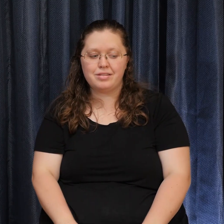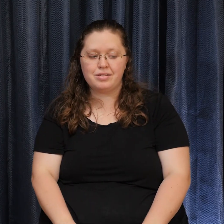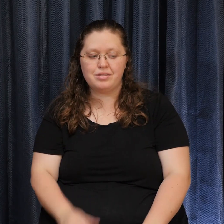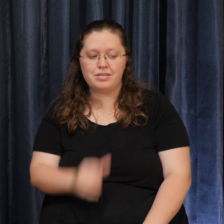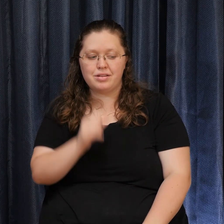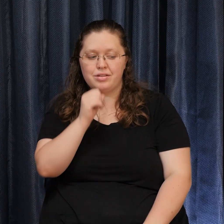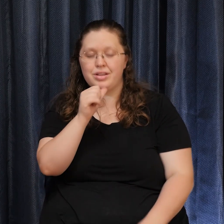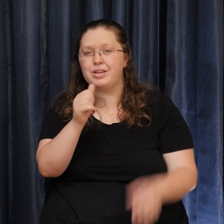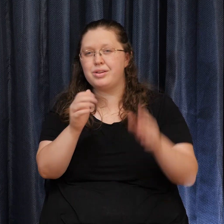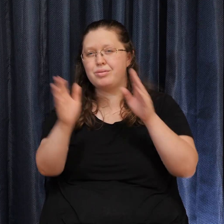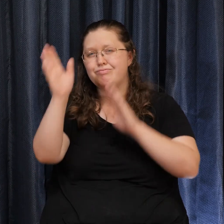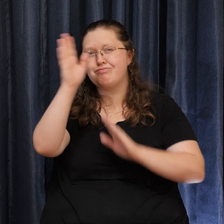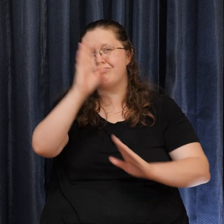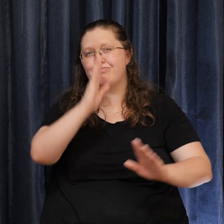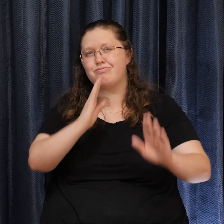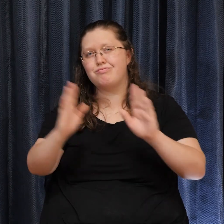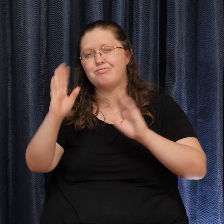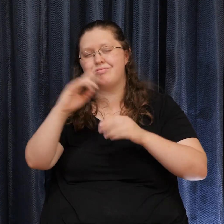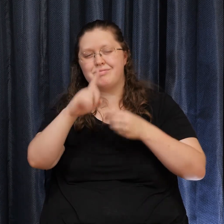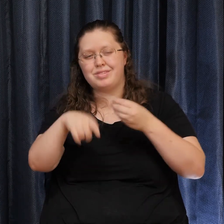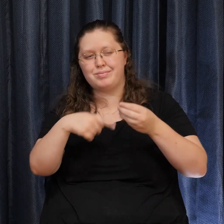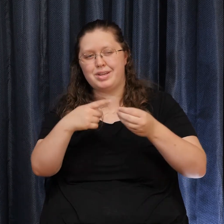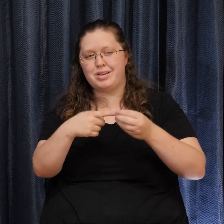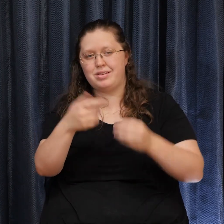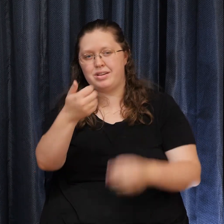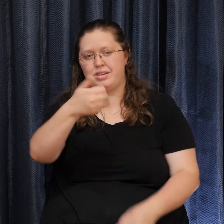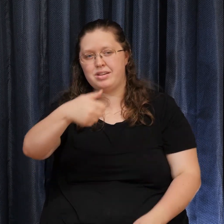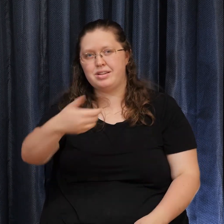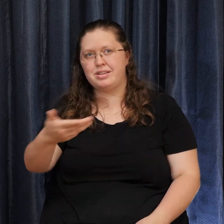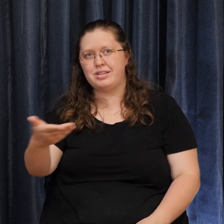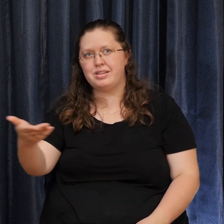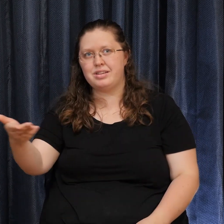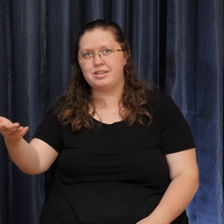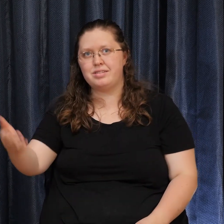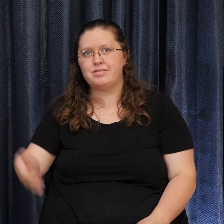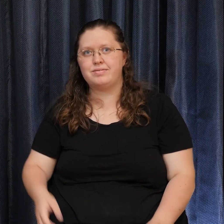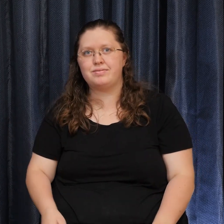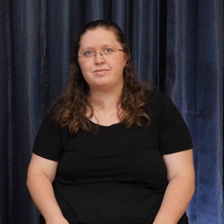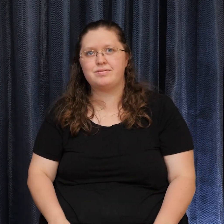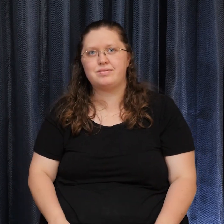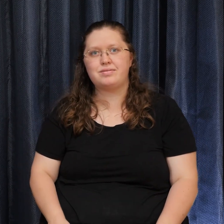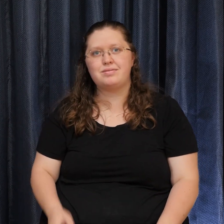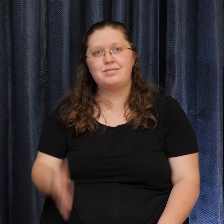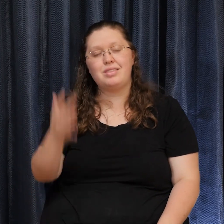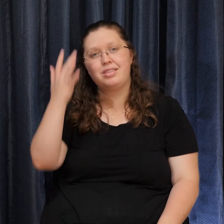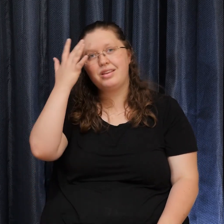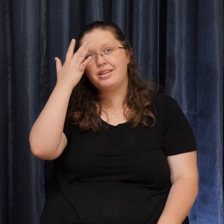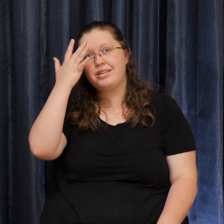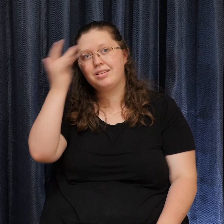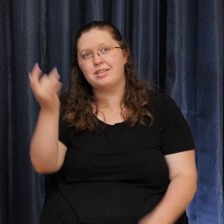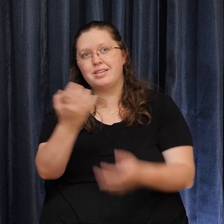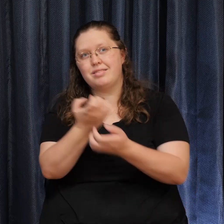this